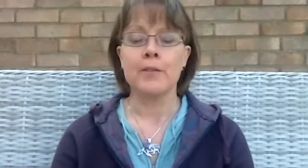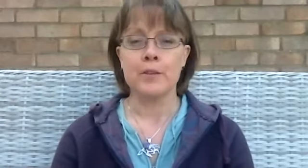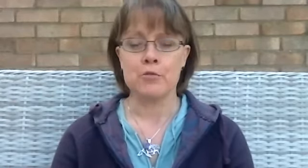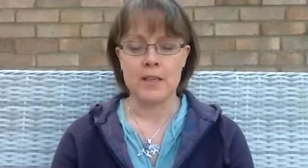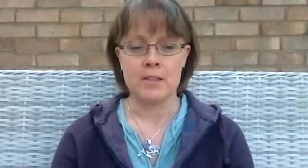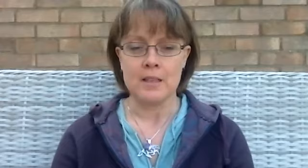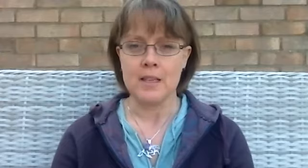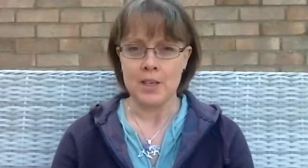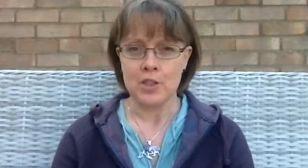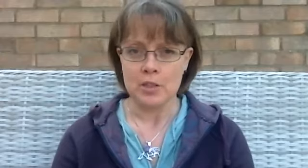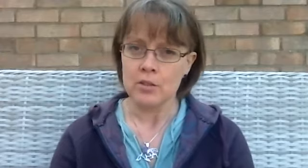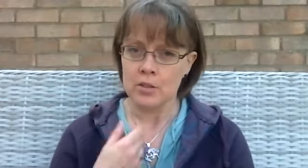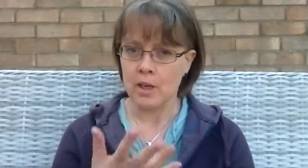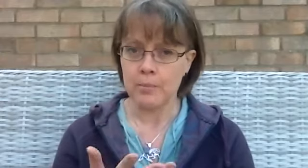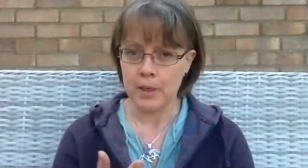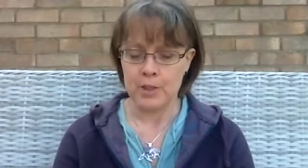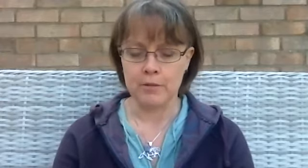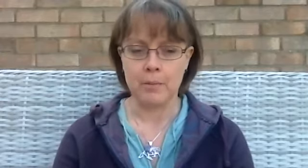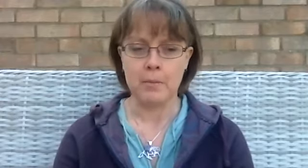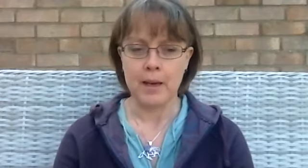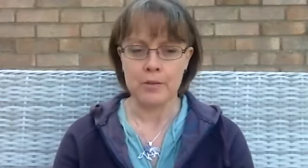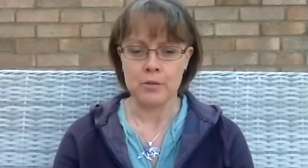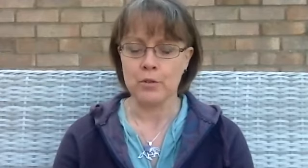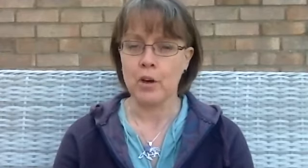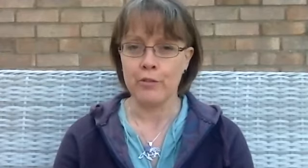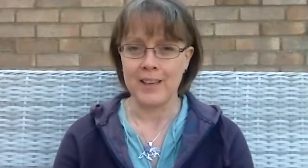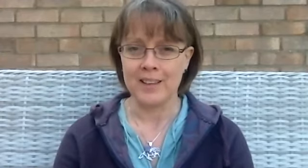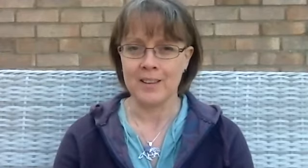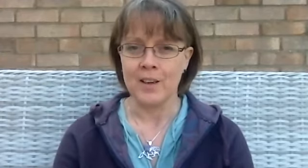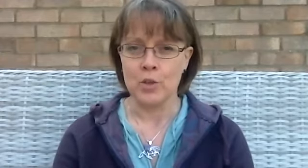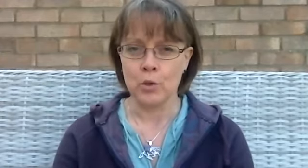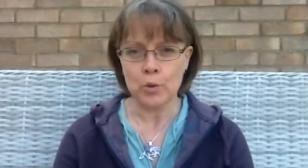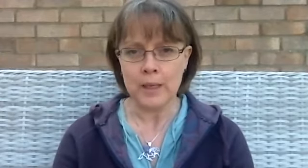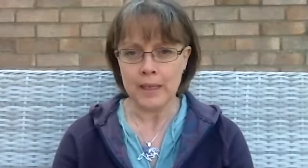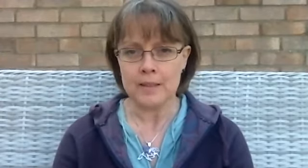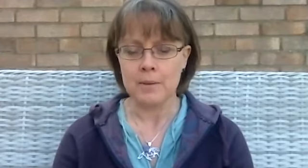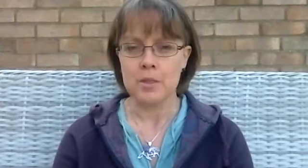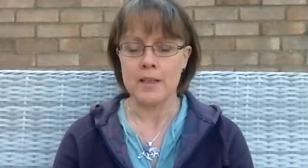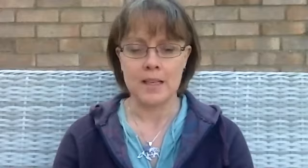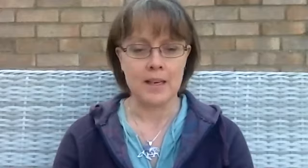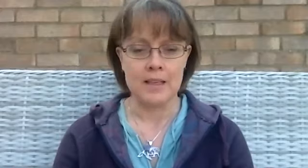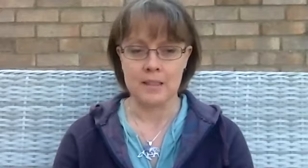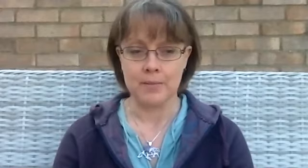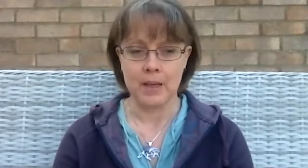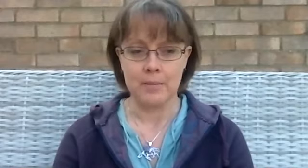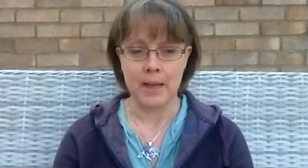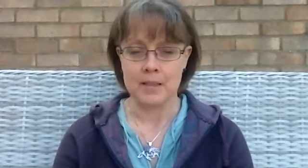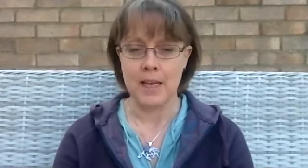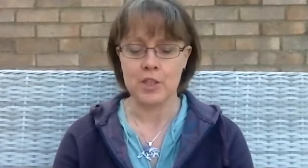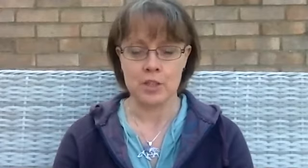feel strange sensations, purging from the mouth, sort of coughing, yawning, deep sighs, exhalations.